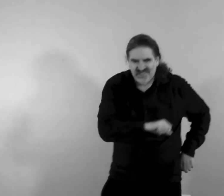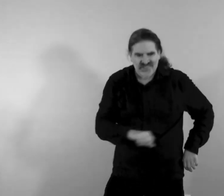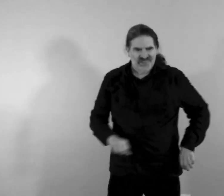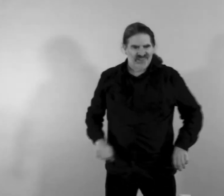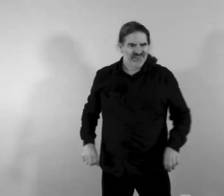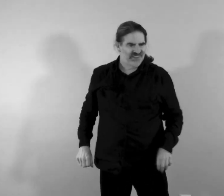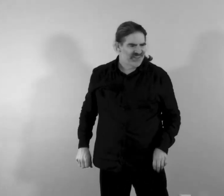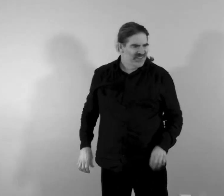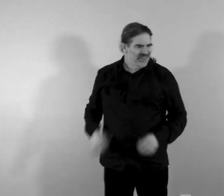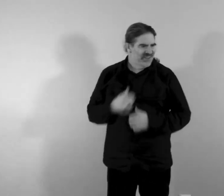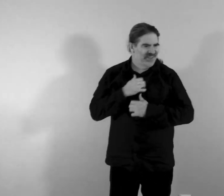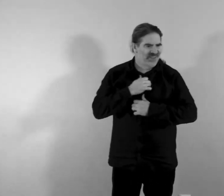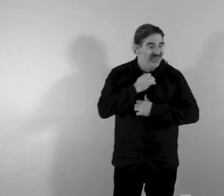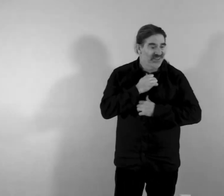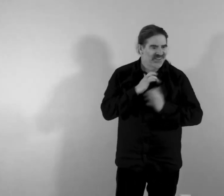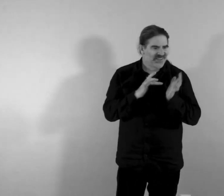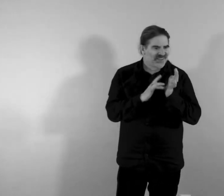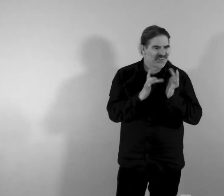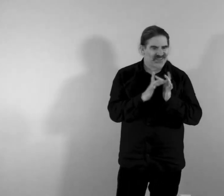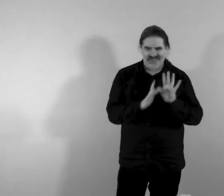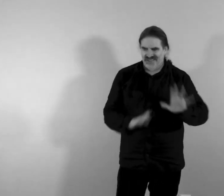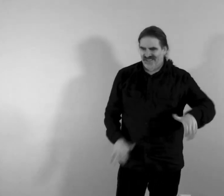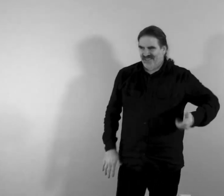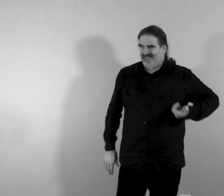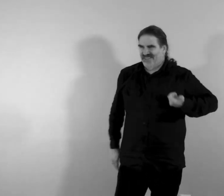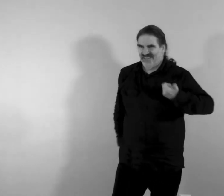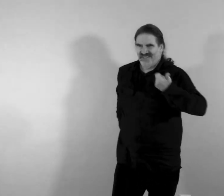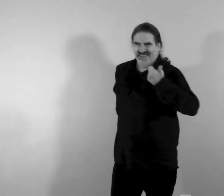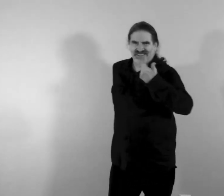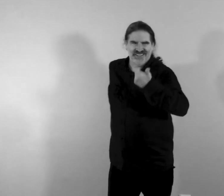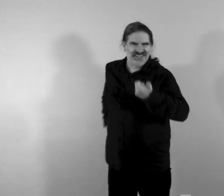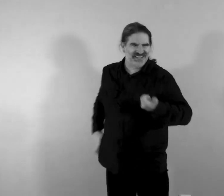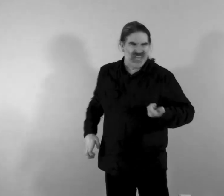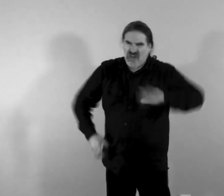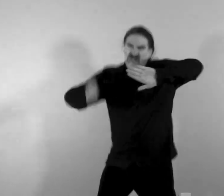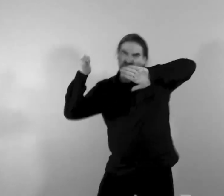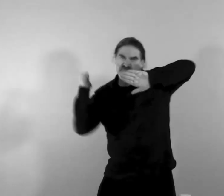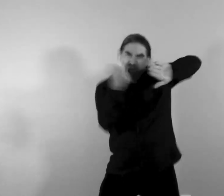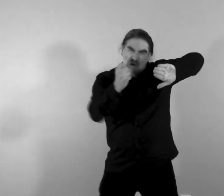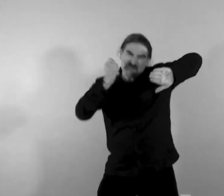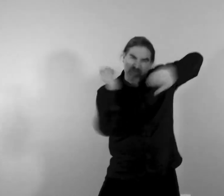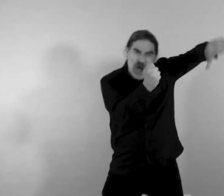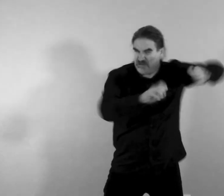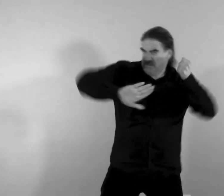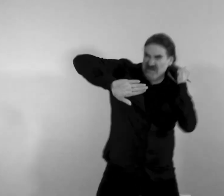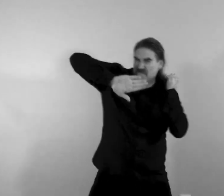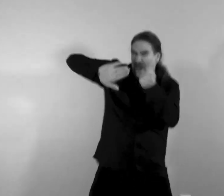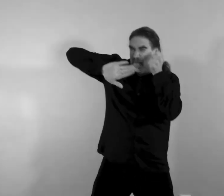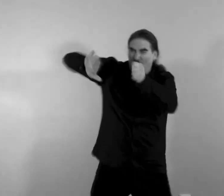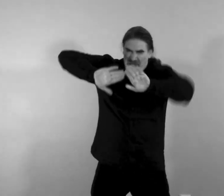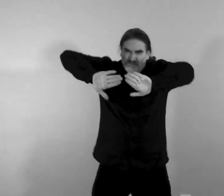with his bible under his arm he walks through the parting seas